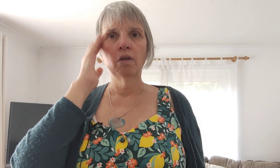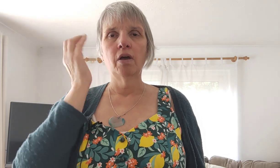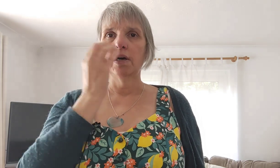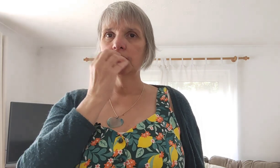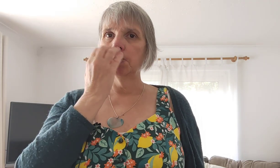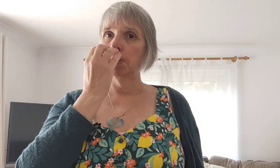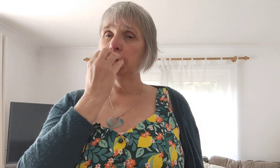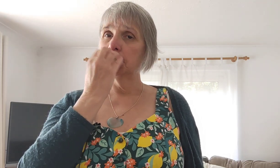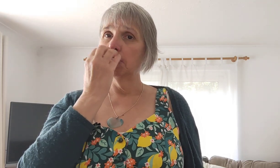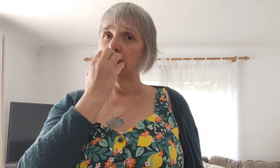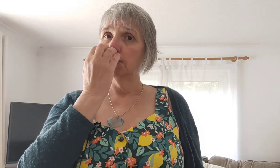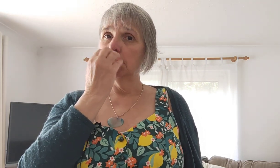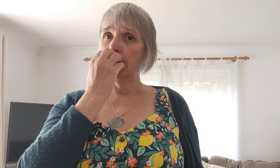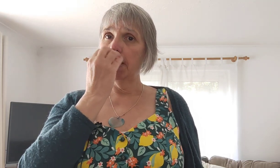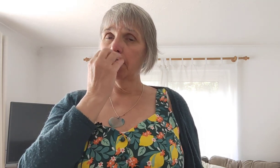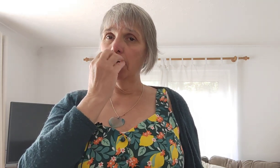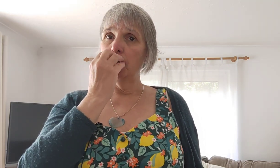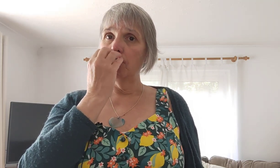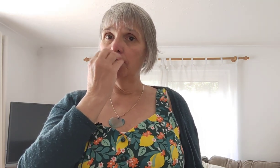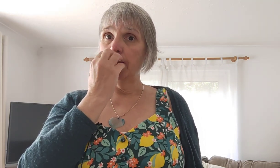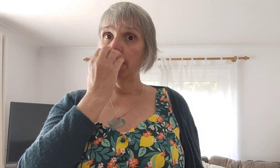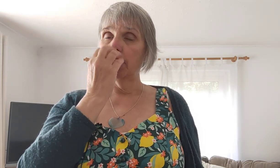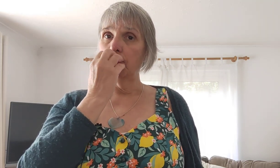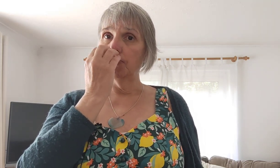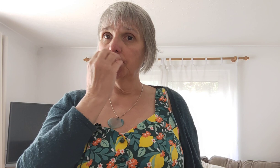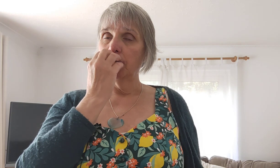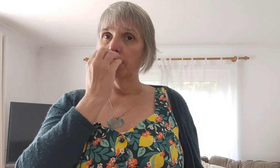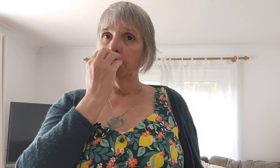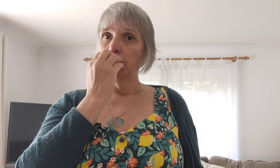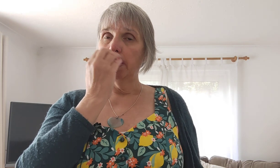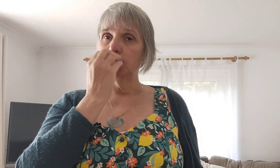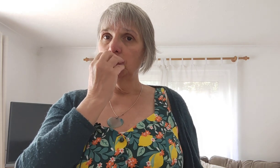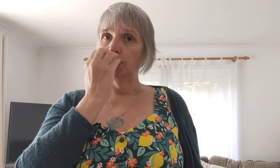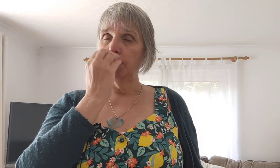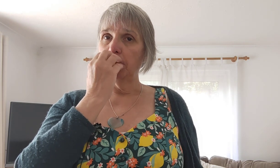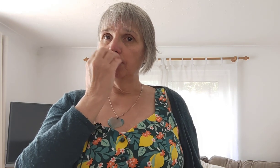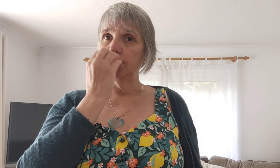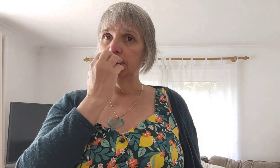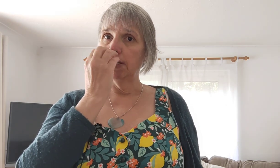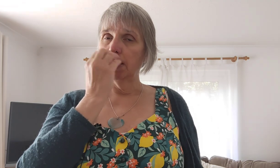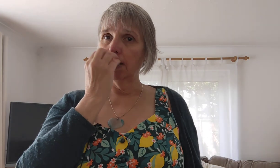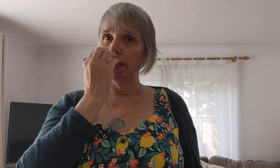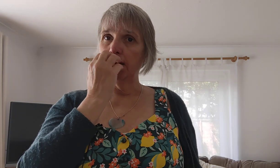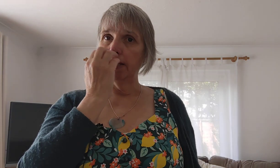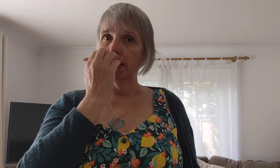under the nose under under let go of any guilt that's stopping me from seeing clearly